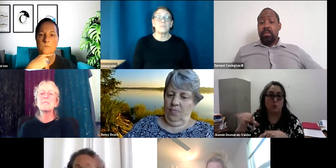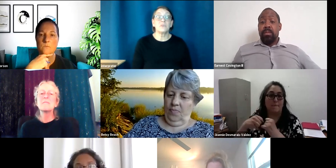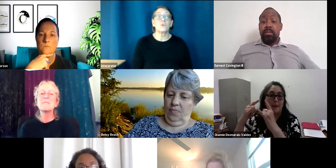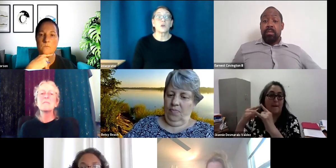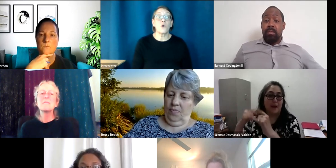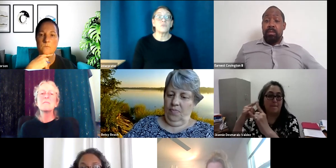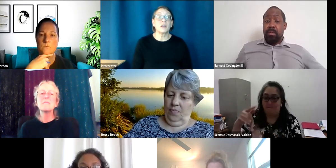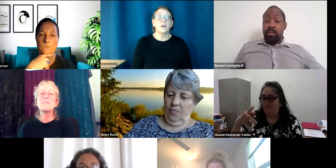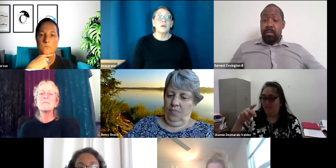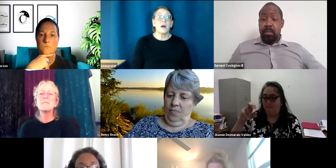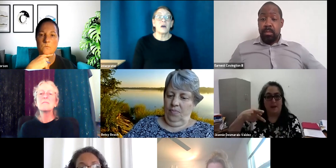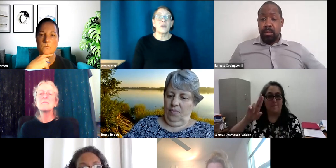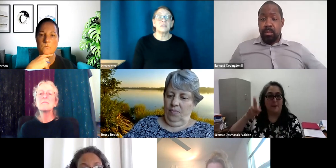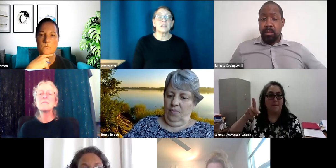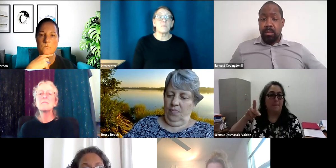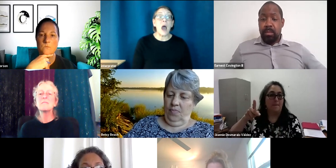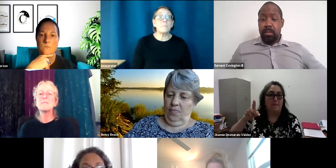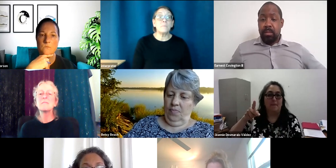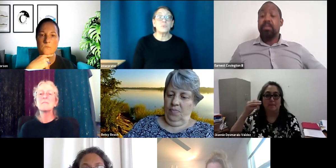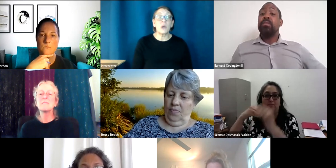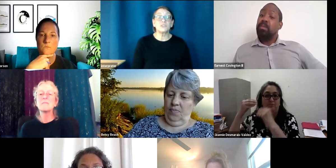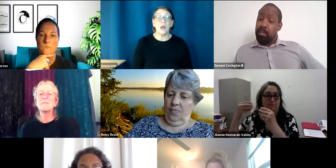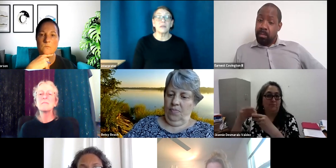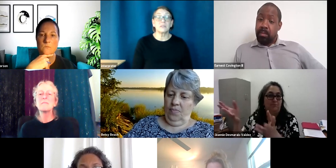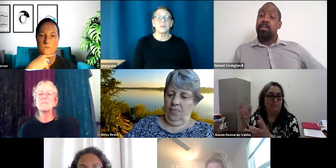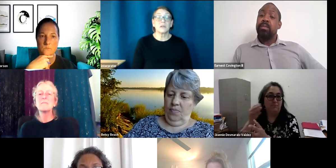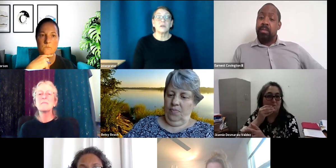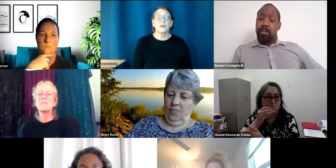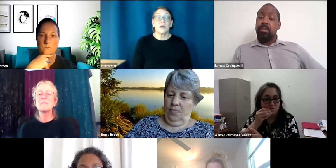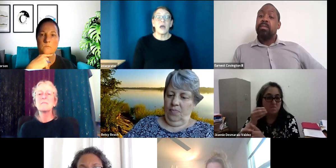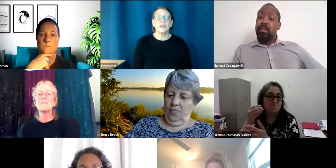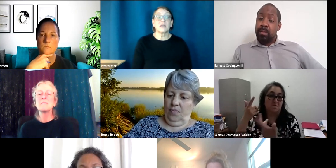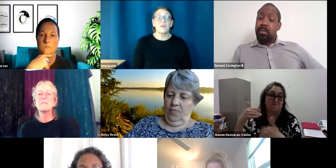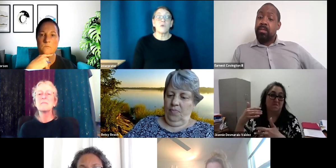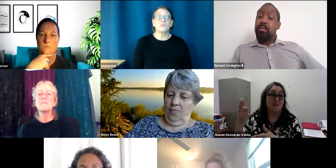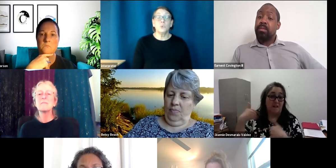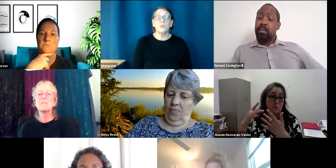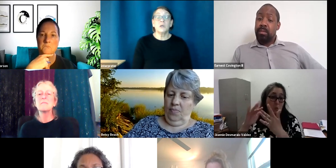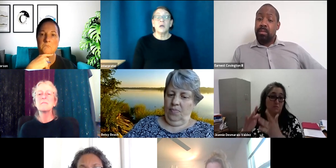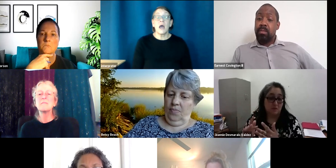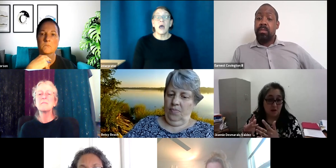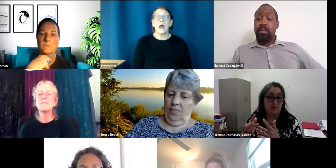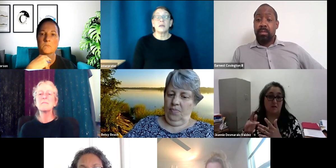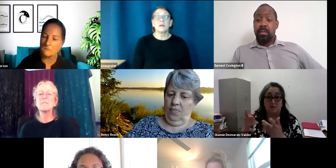Before COVID, they did a pop-up restaurant and gave out food. And